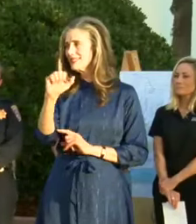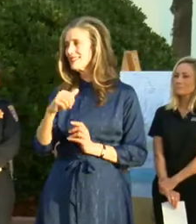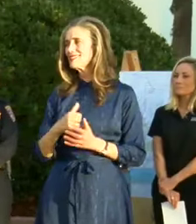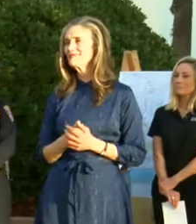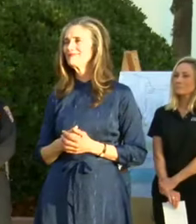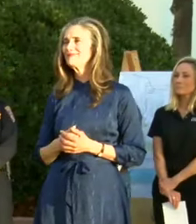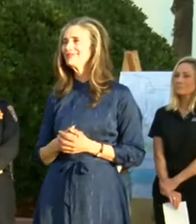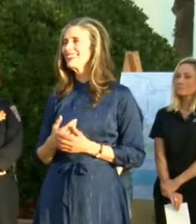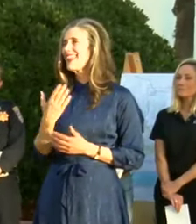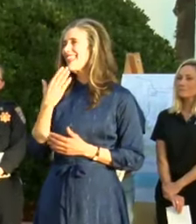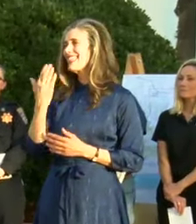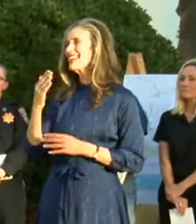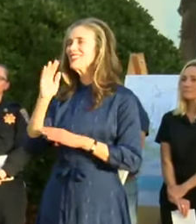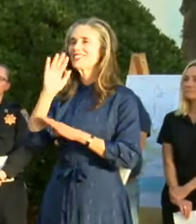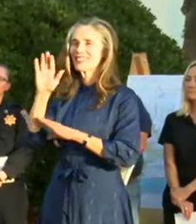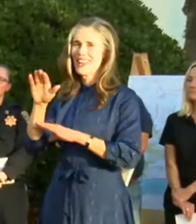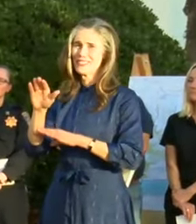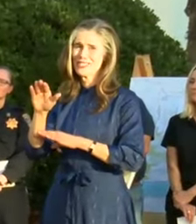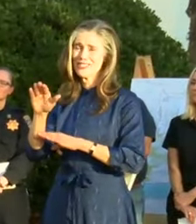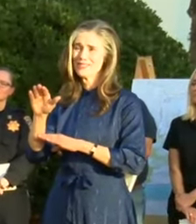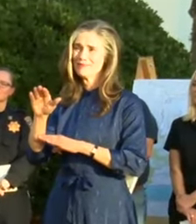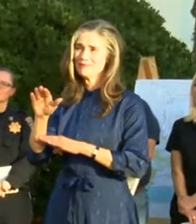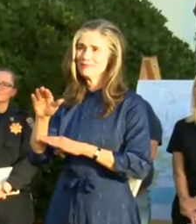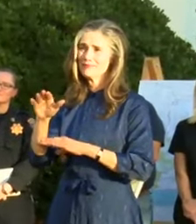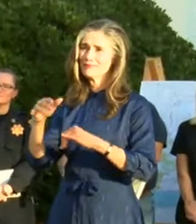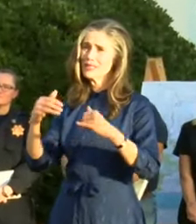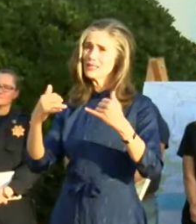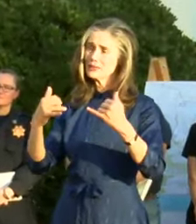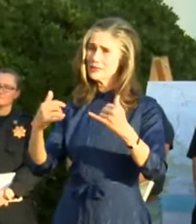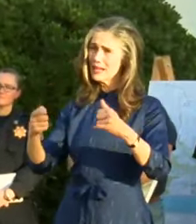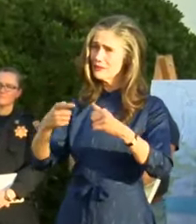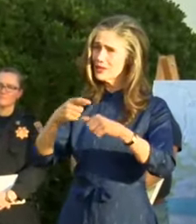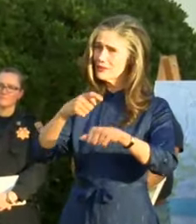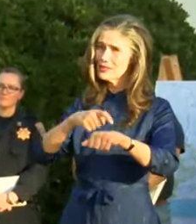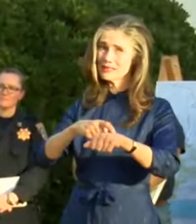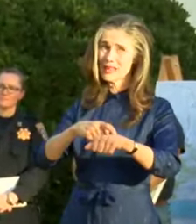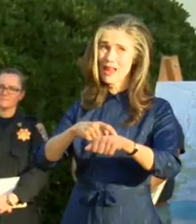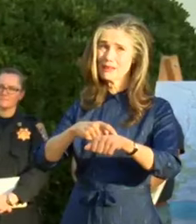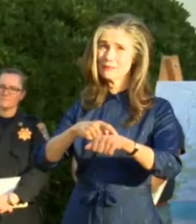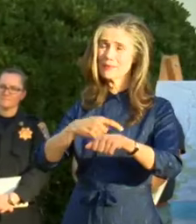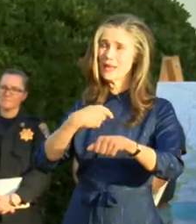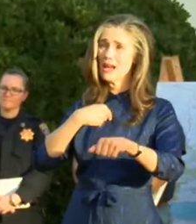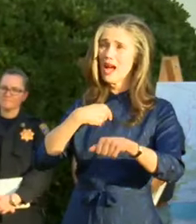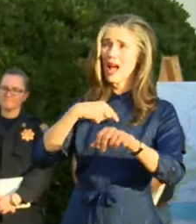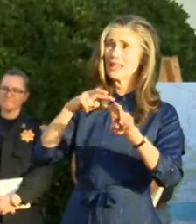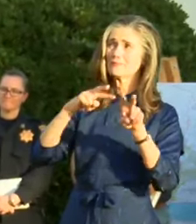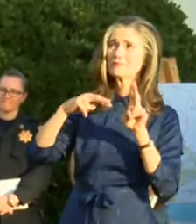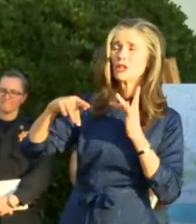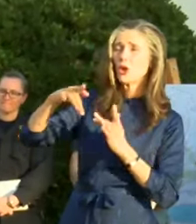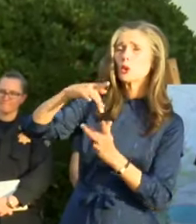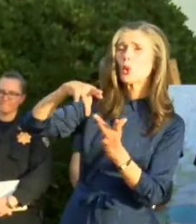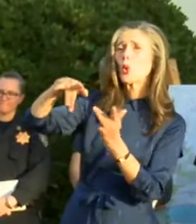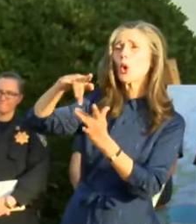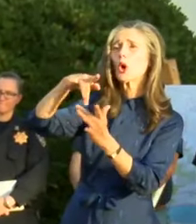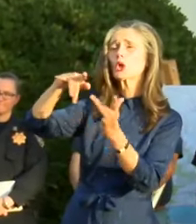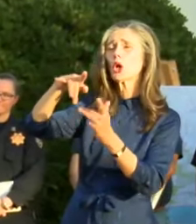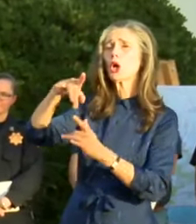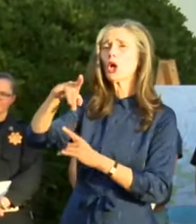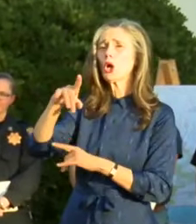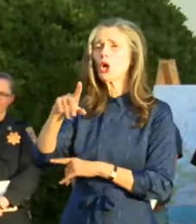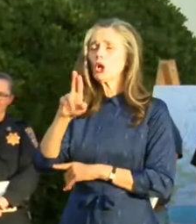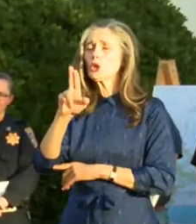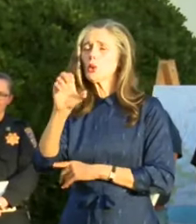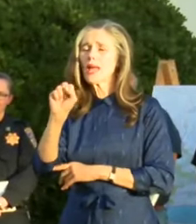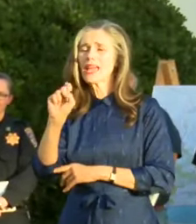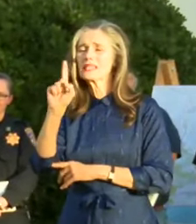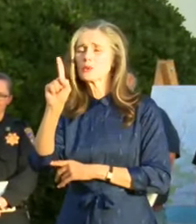Good afternoon. I spent the afternoon today for the first time touring U.S. 101 at Olive Mill